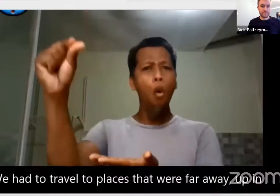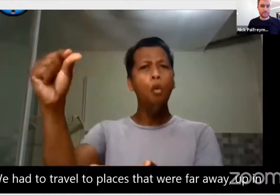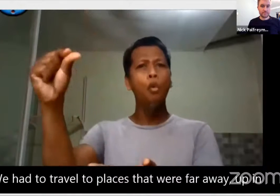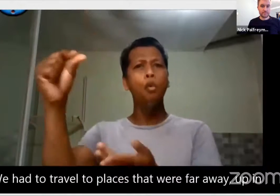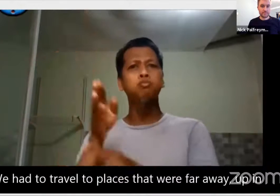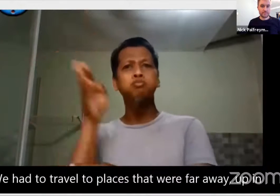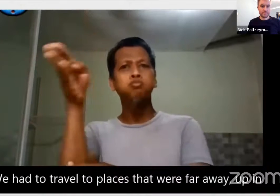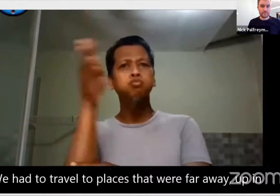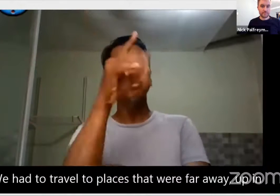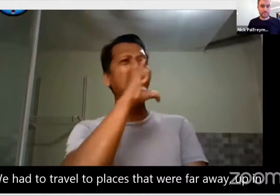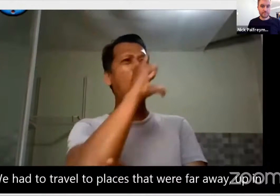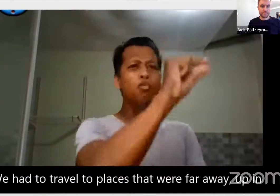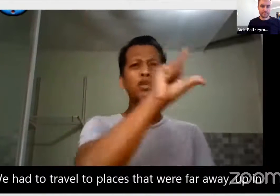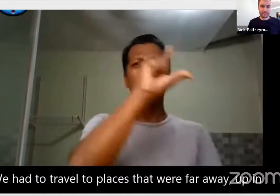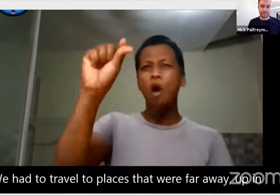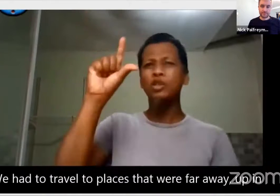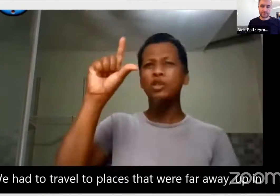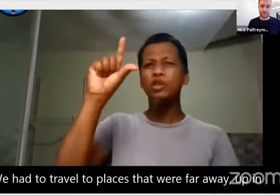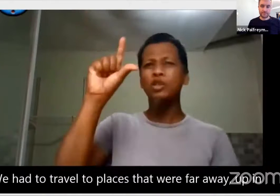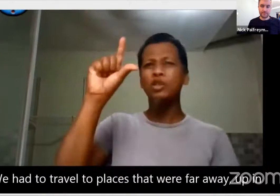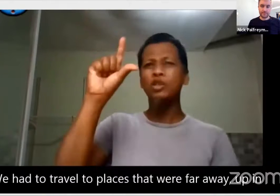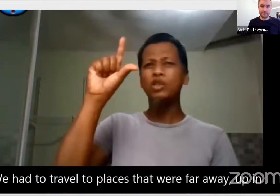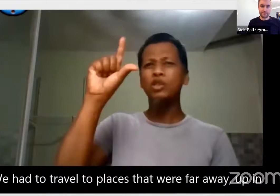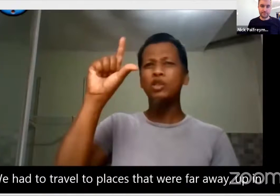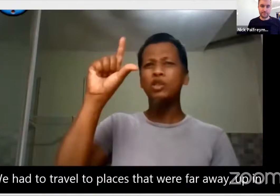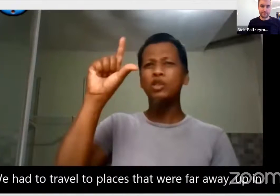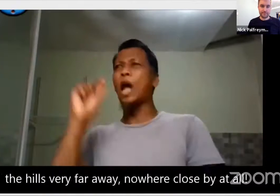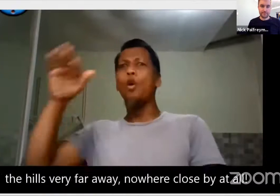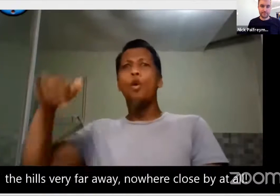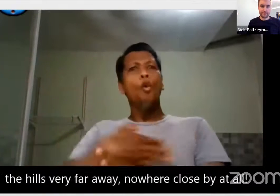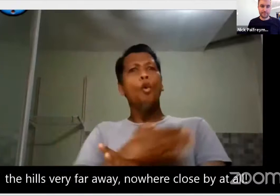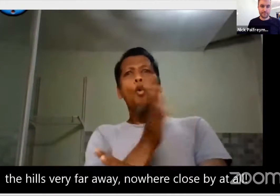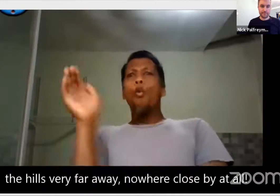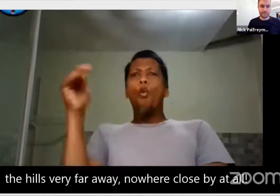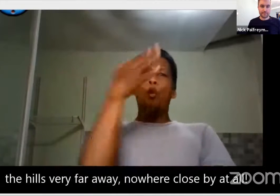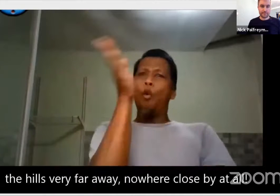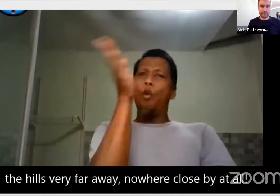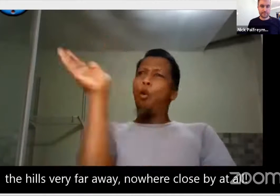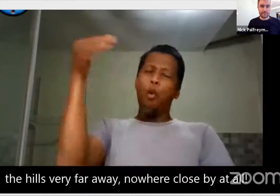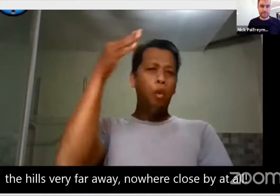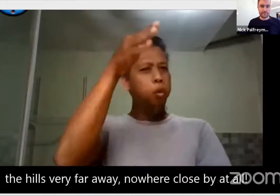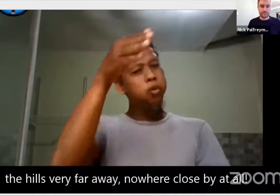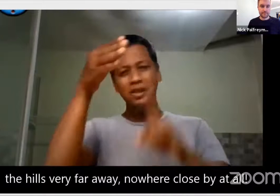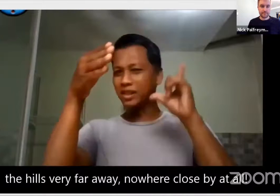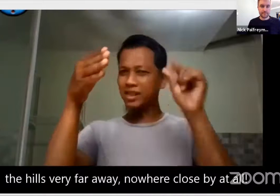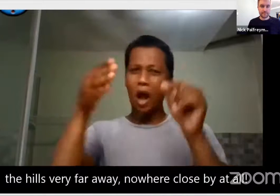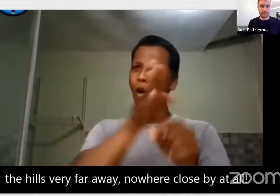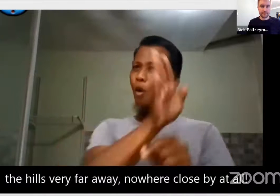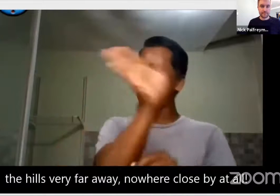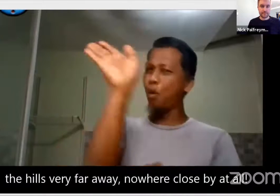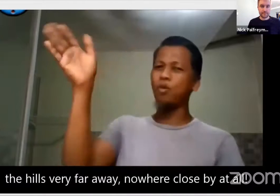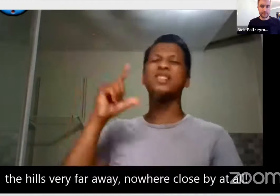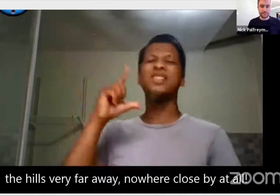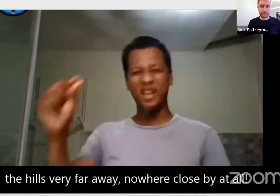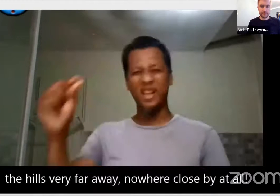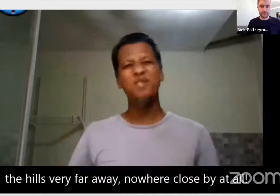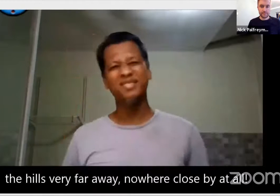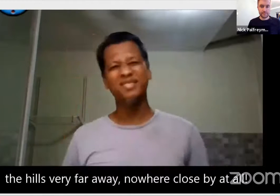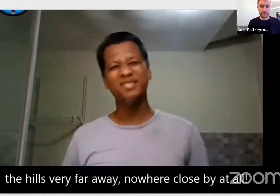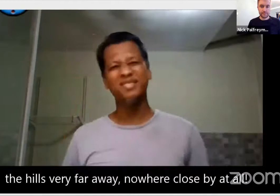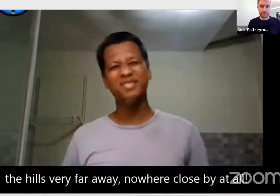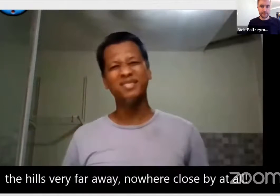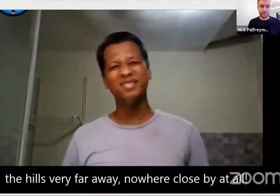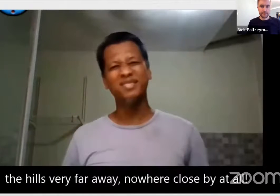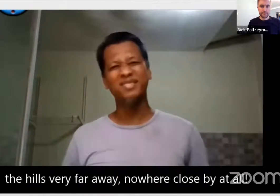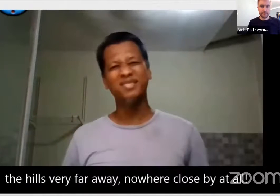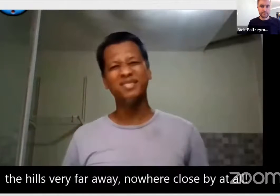We had to travel to places that were far away, up in the hills, very far away, nowhere close by